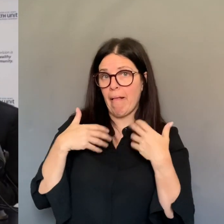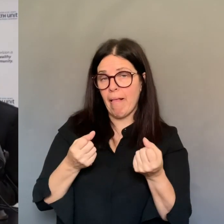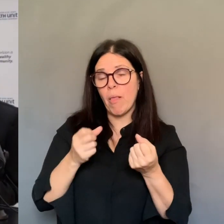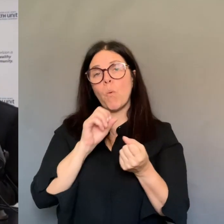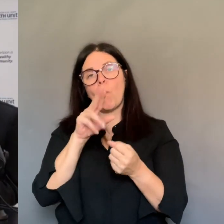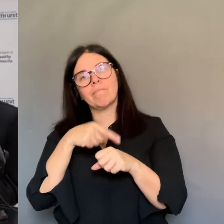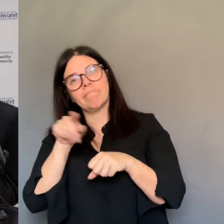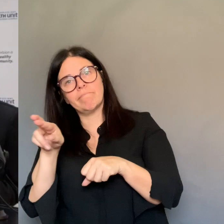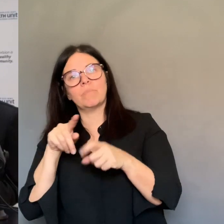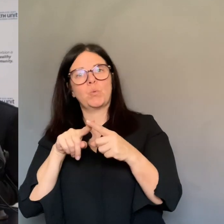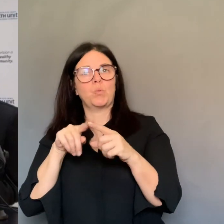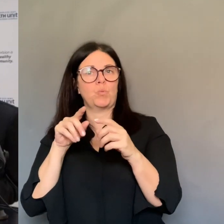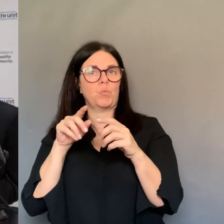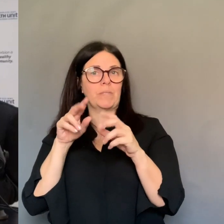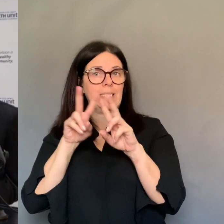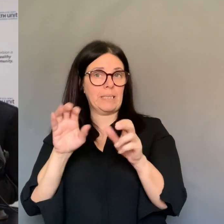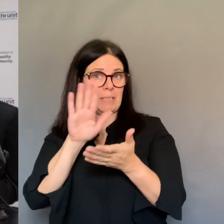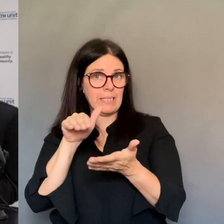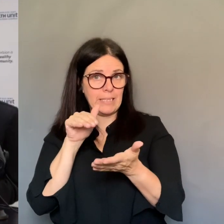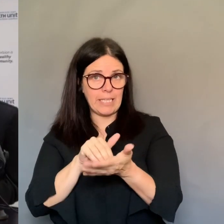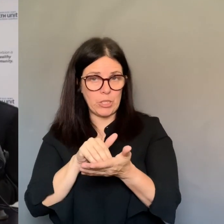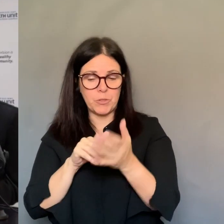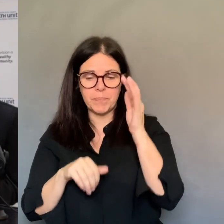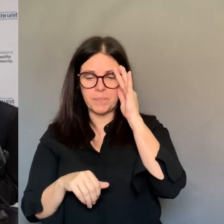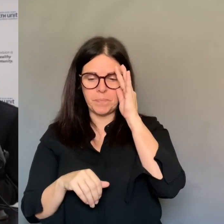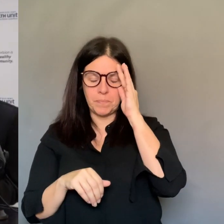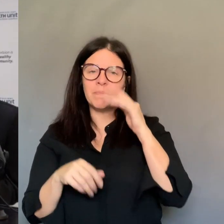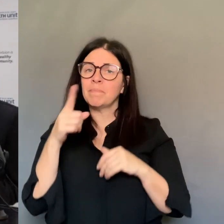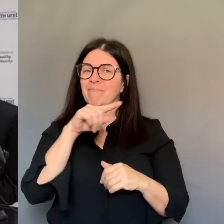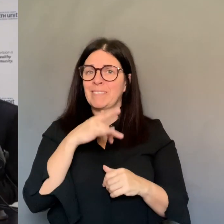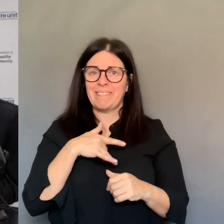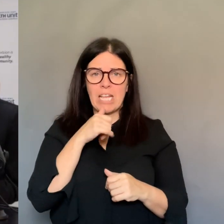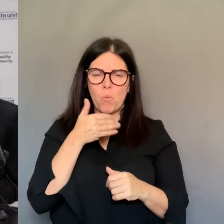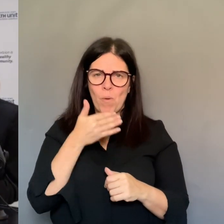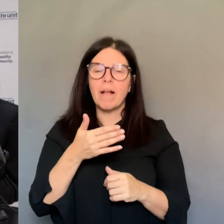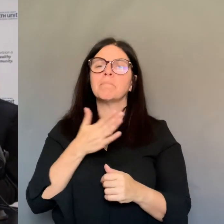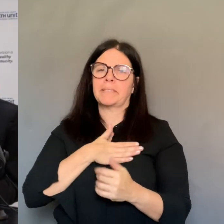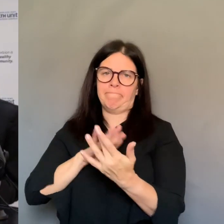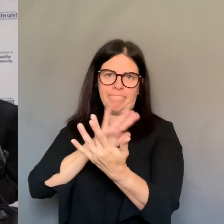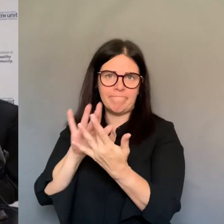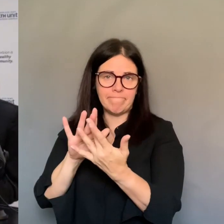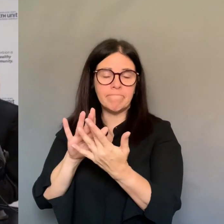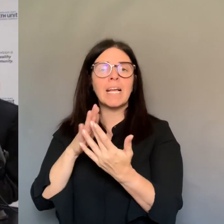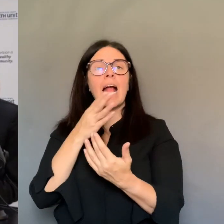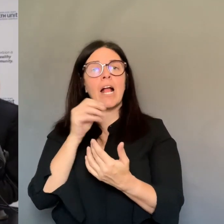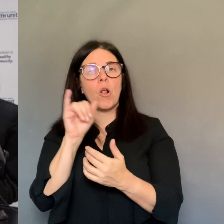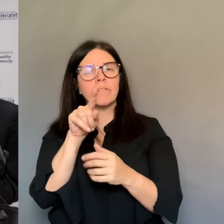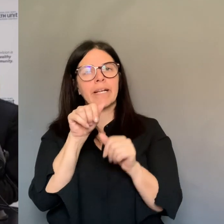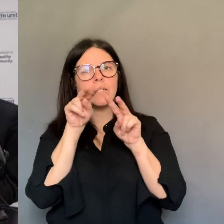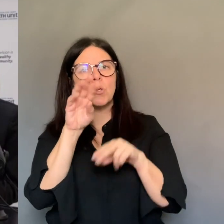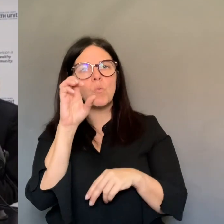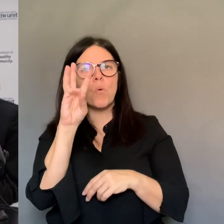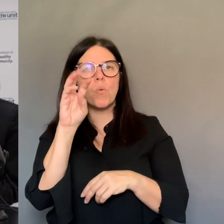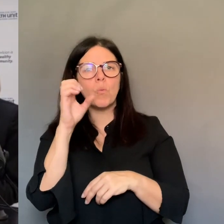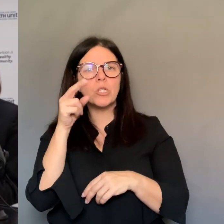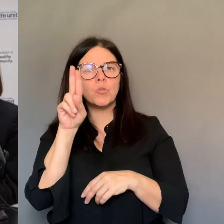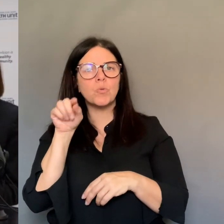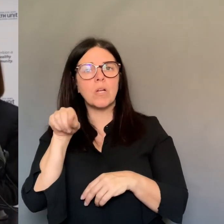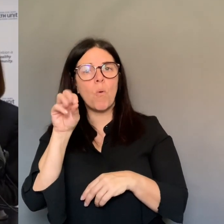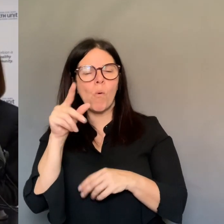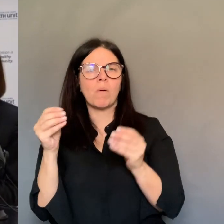contacting the health unit or visiting an assessment center. I will now turn it over to Dr. Wajid Ahmed, our medical officer